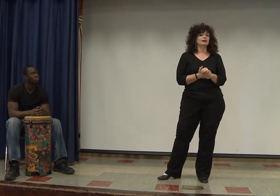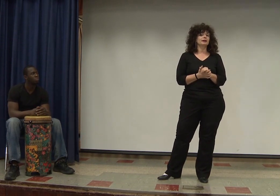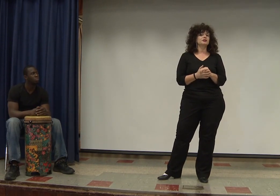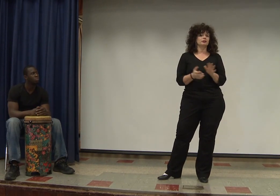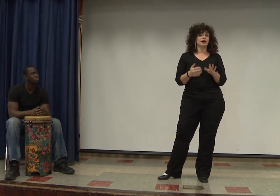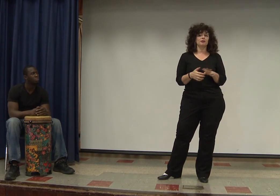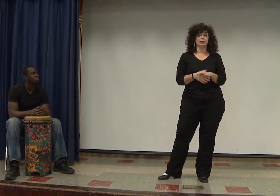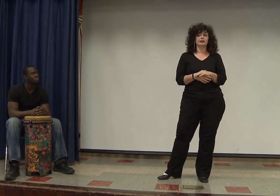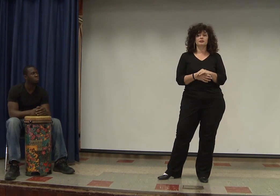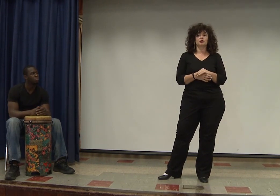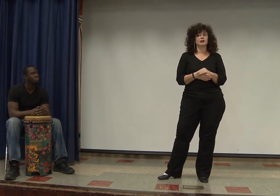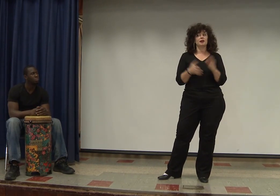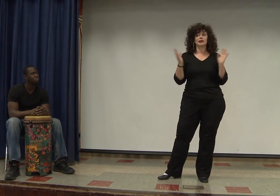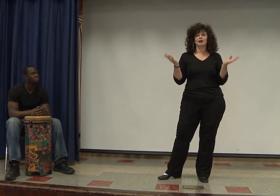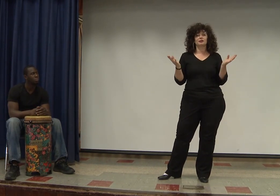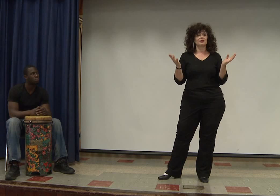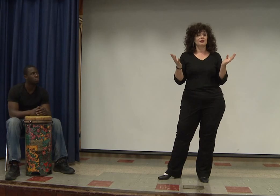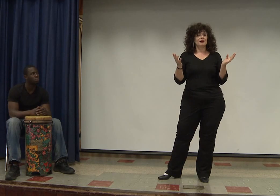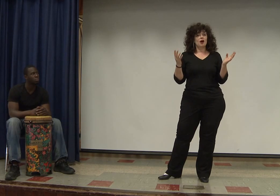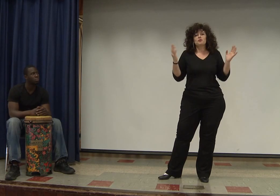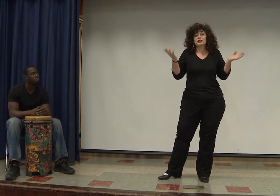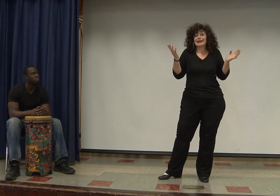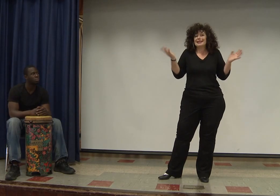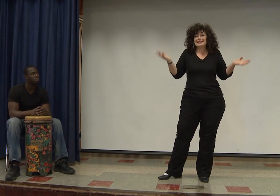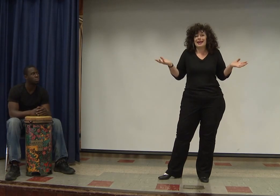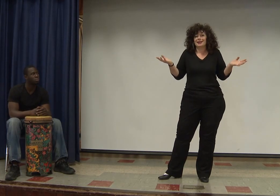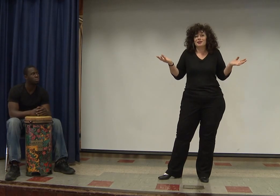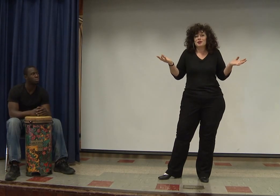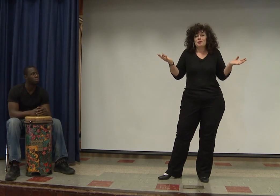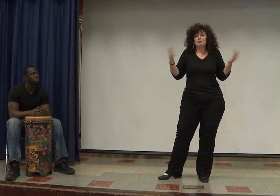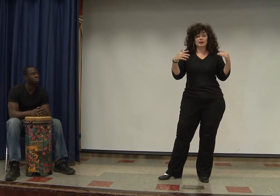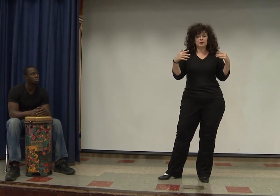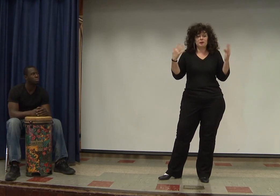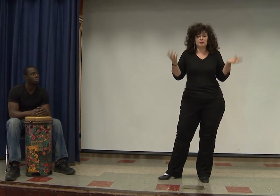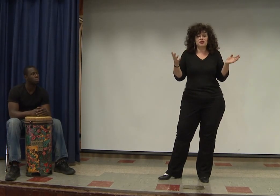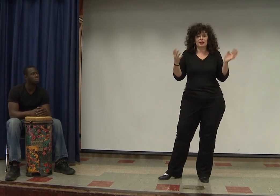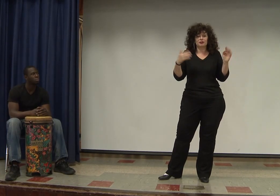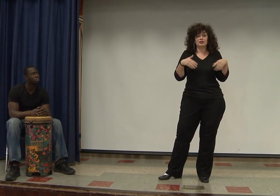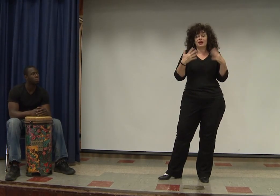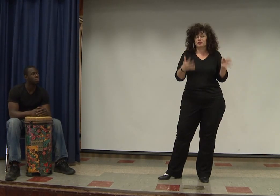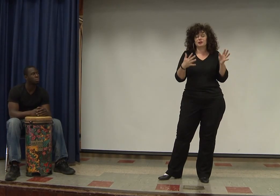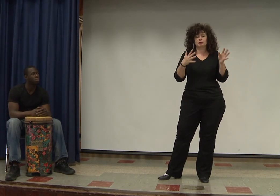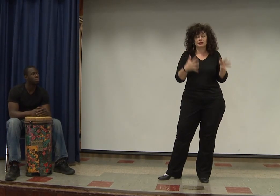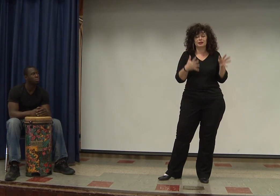a young adult novel, and it should be coming out hopefully any day, but with publishing, I've learned you have to be really